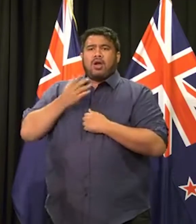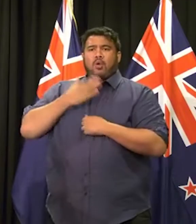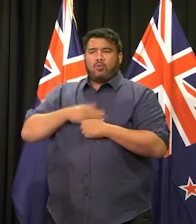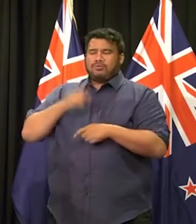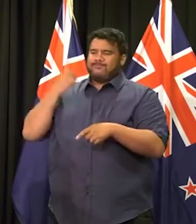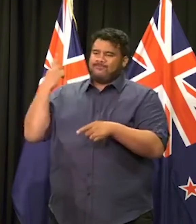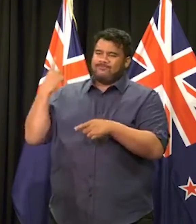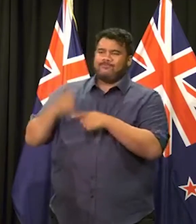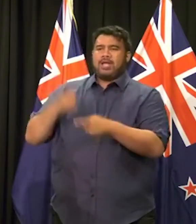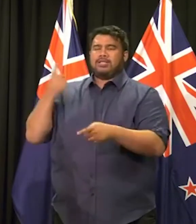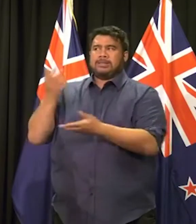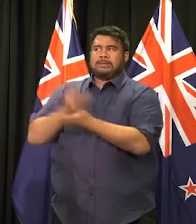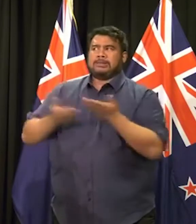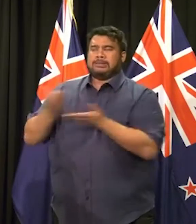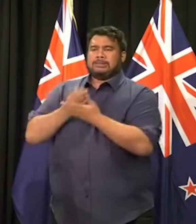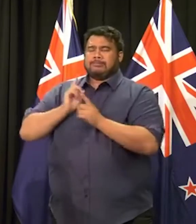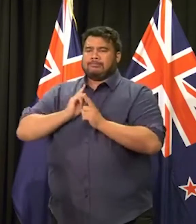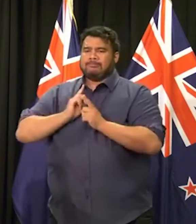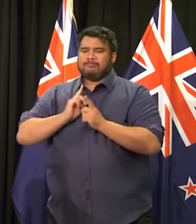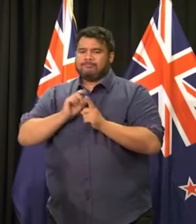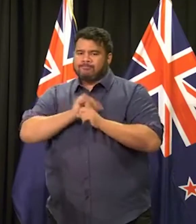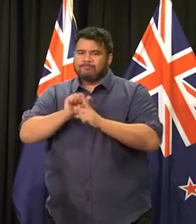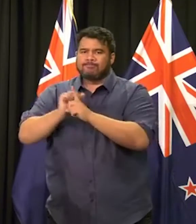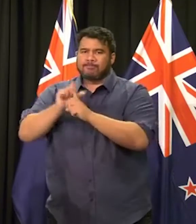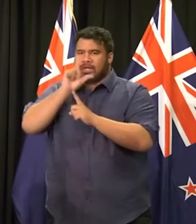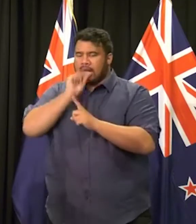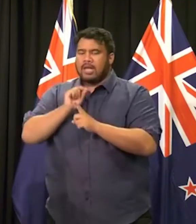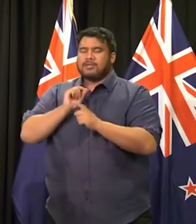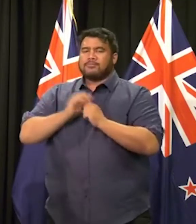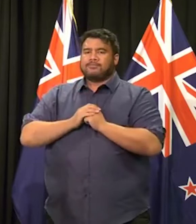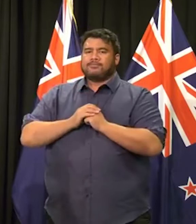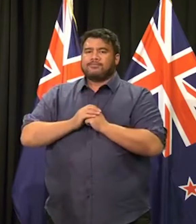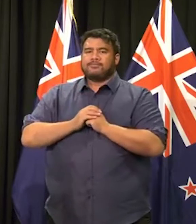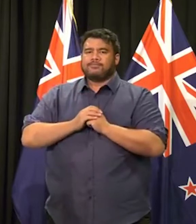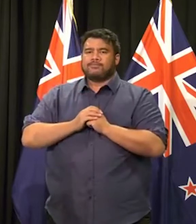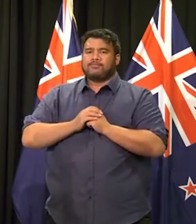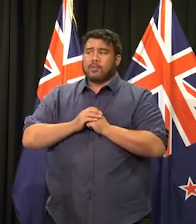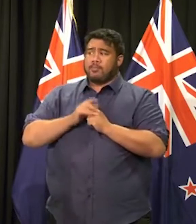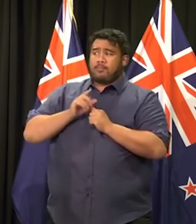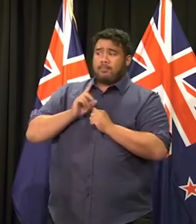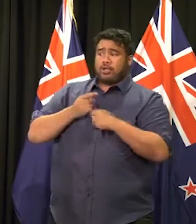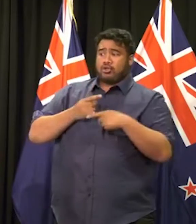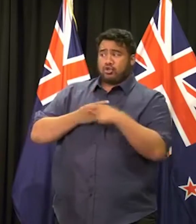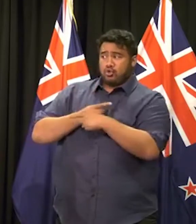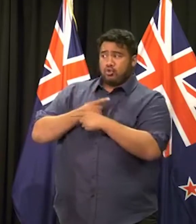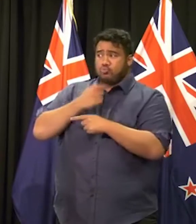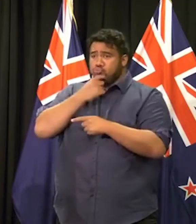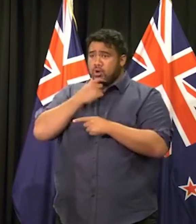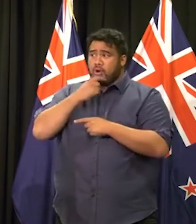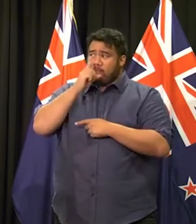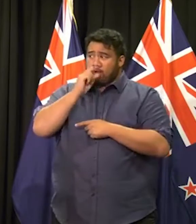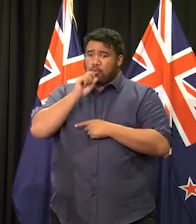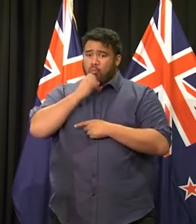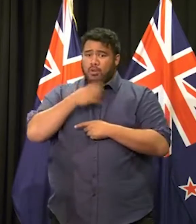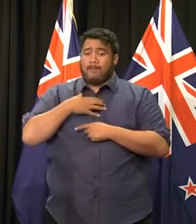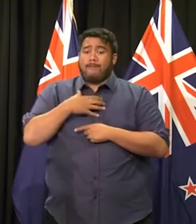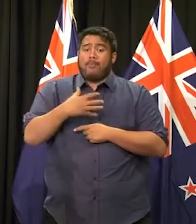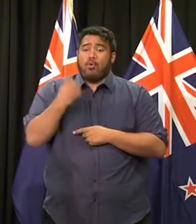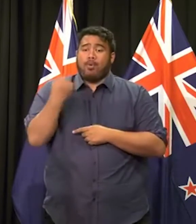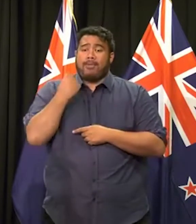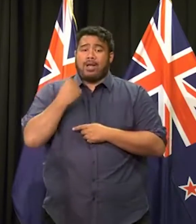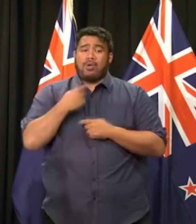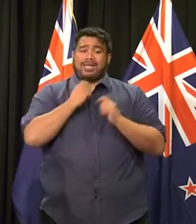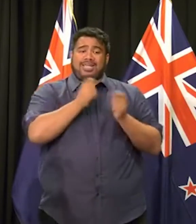on those areas where we need to respond as, as I can. Is that something you'd consider though, increasing the powers available to our intelligence